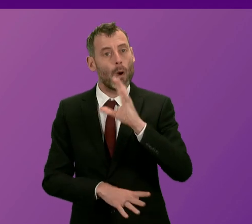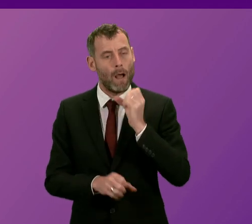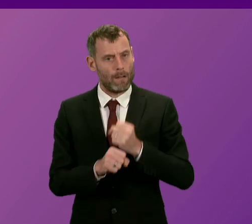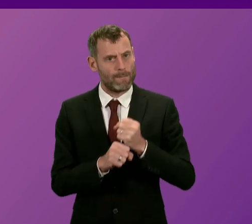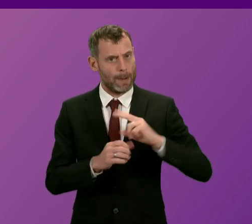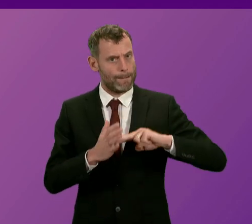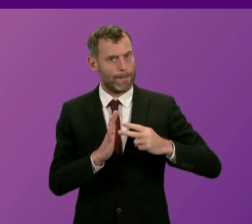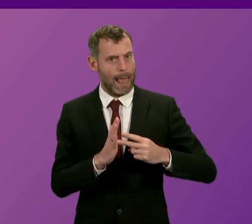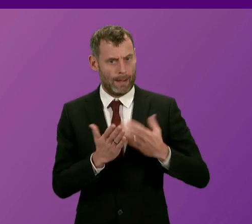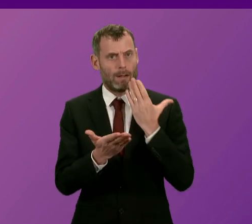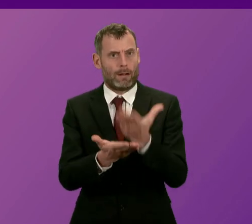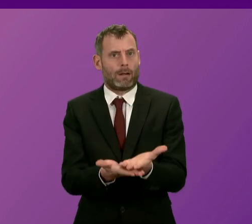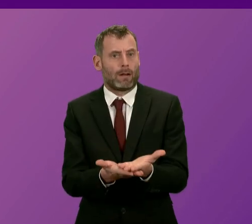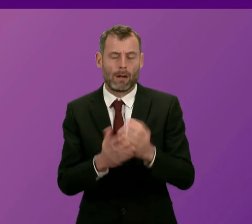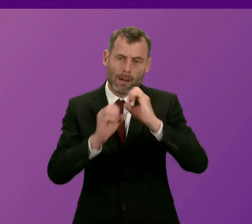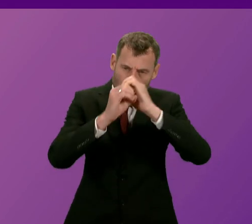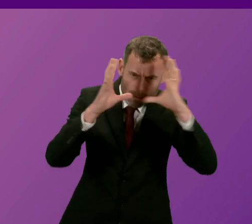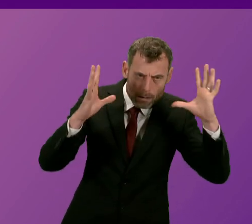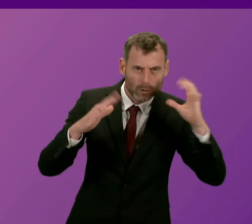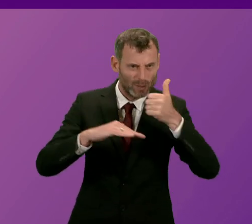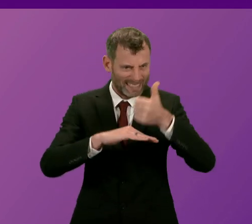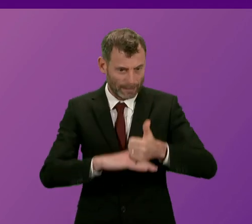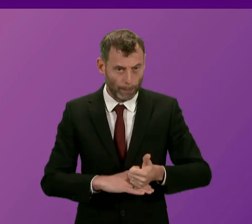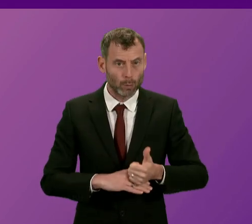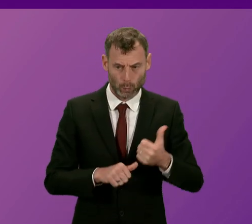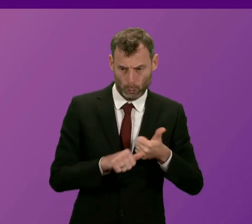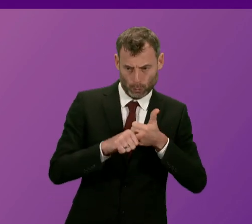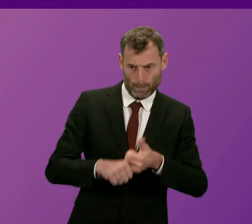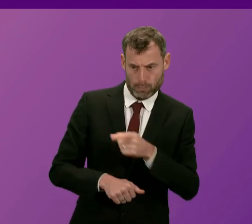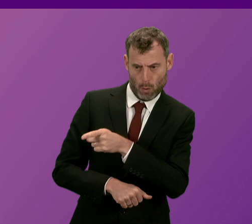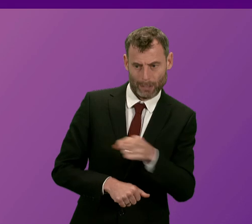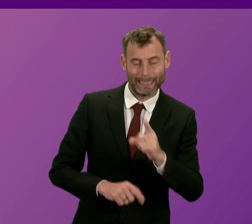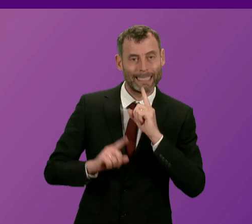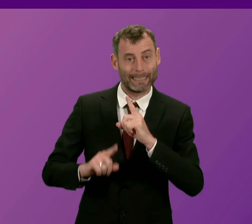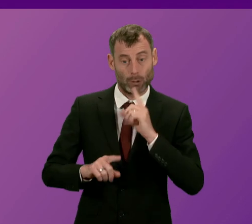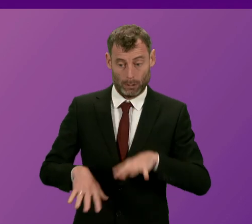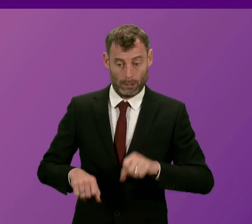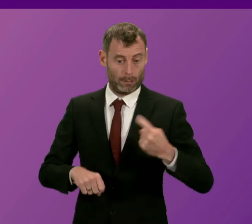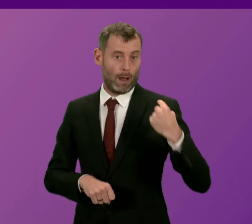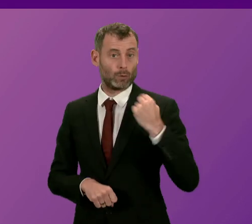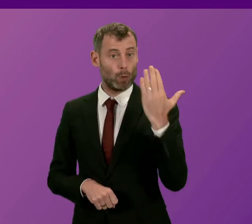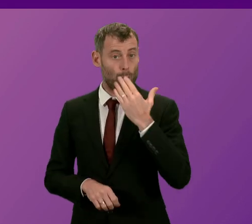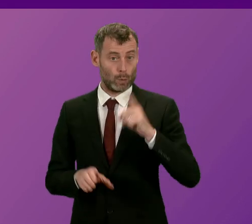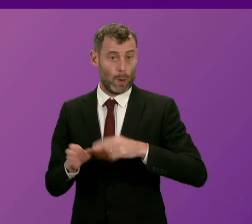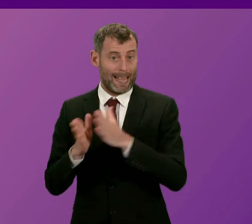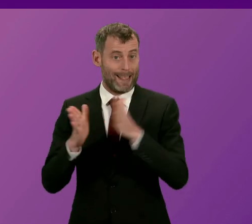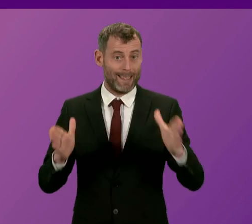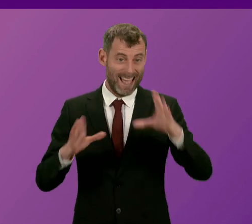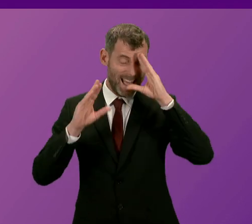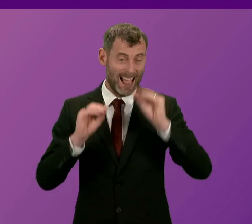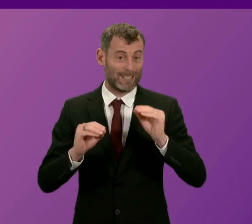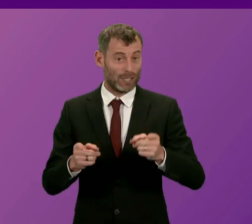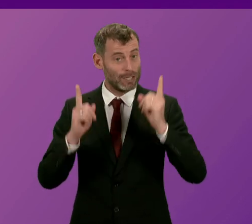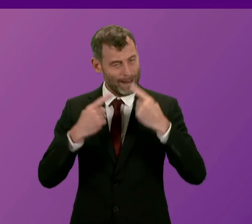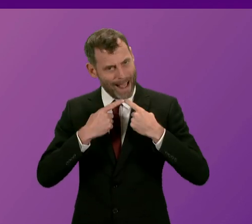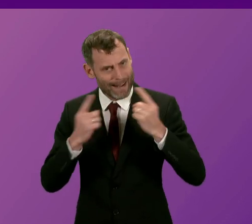and the mechanisms that were available to the teaching profession at the start of the school year. The Education Secretary announced all